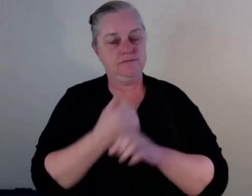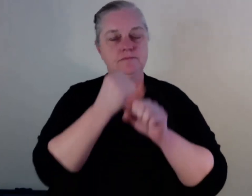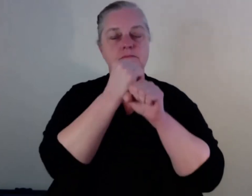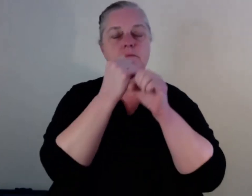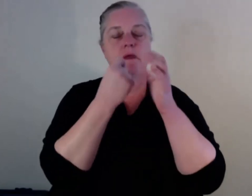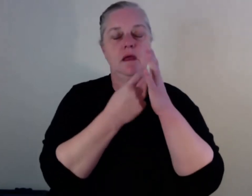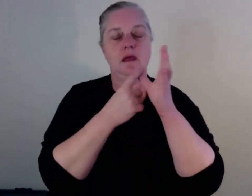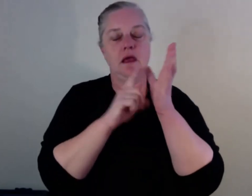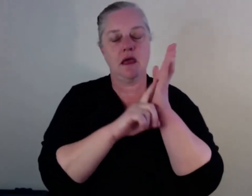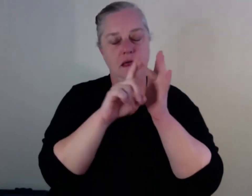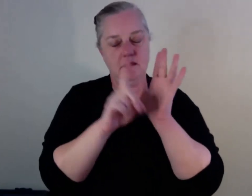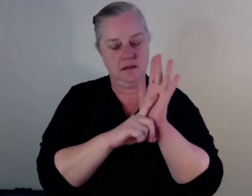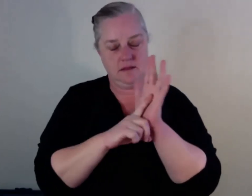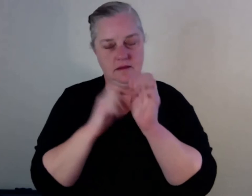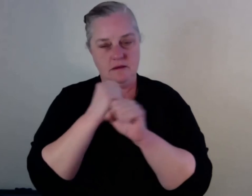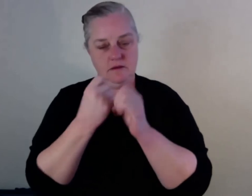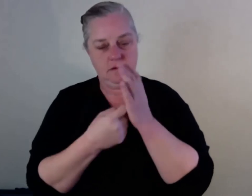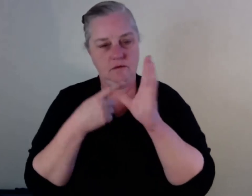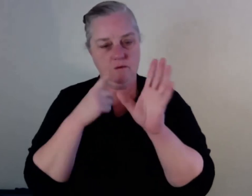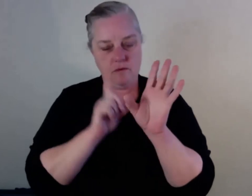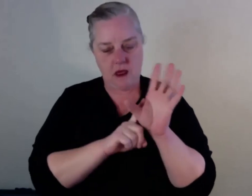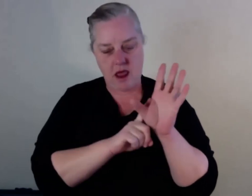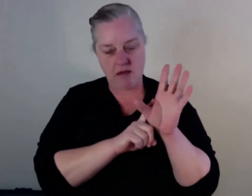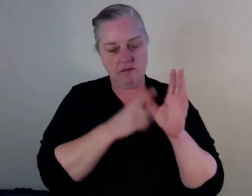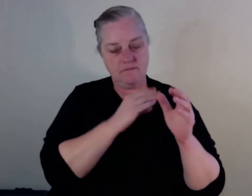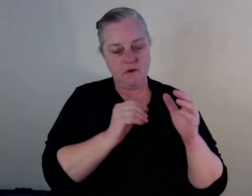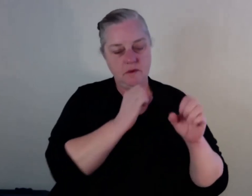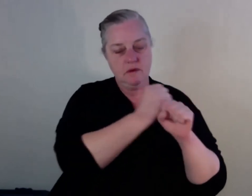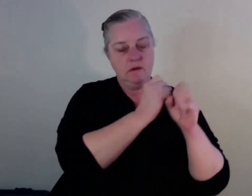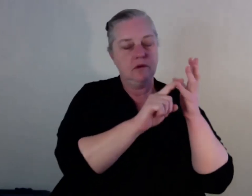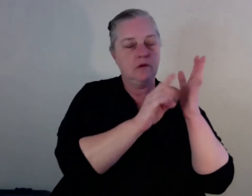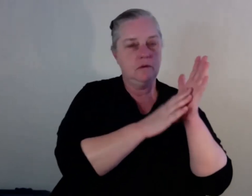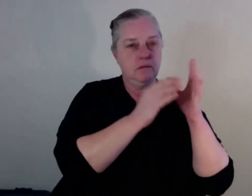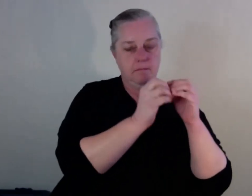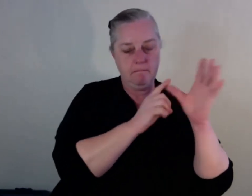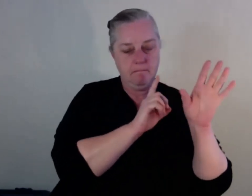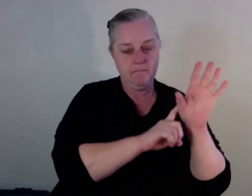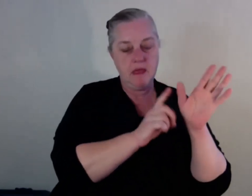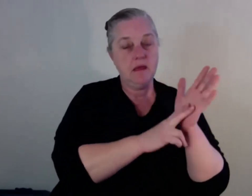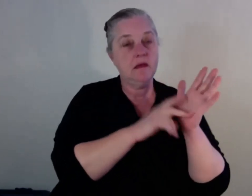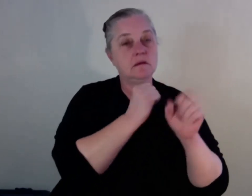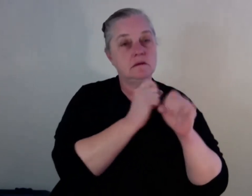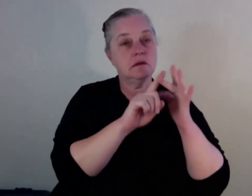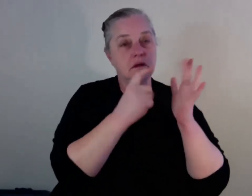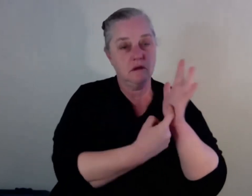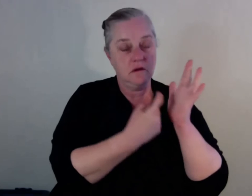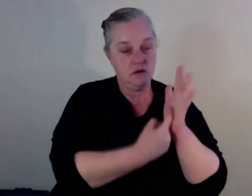I'm a Gumbangi and a Wadjuri woman. So Gumbangi is my mother on the mid north coast of New South Wales. And Wadjuri is my